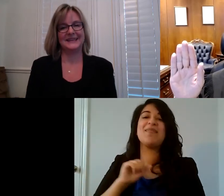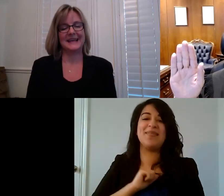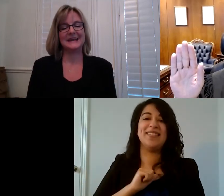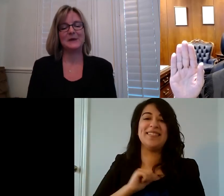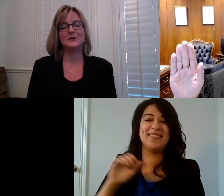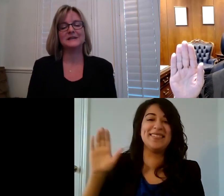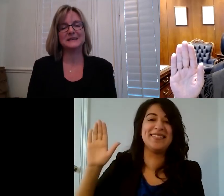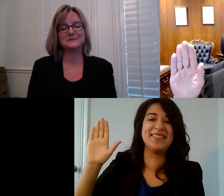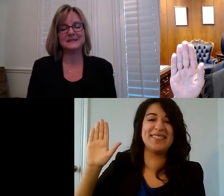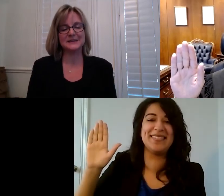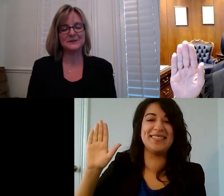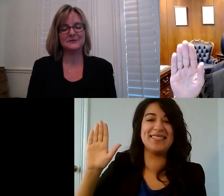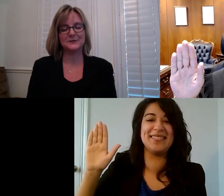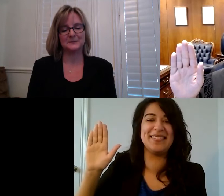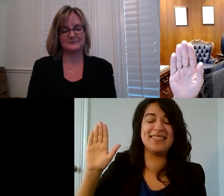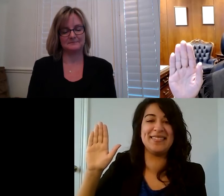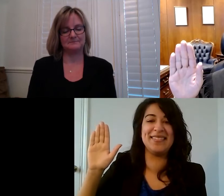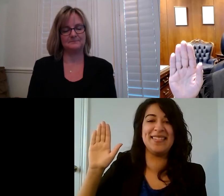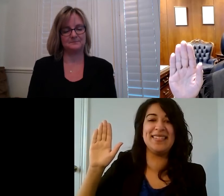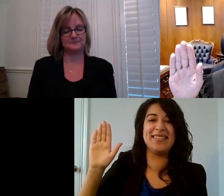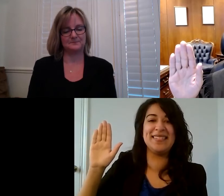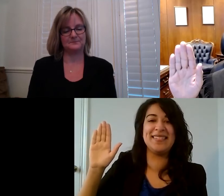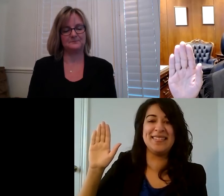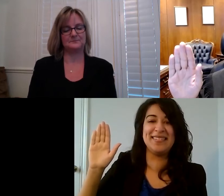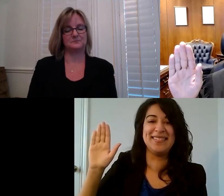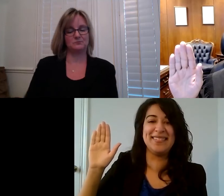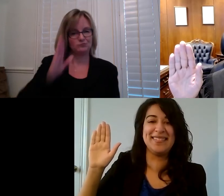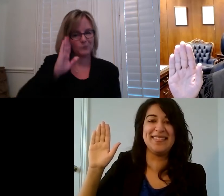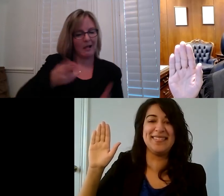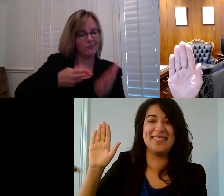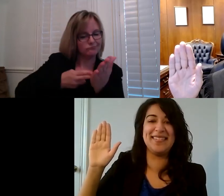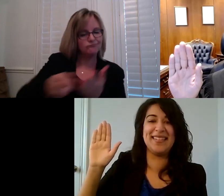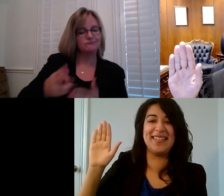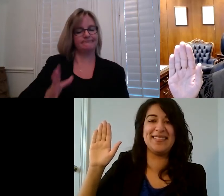and that I will conduct myself with integrity and civility